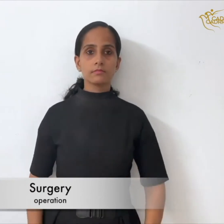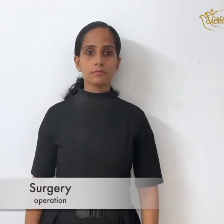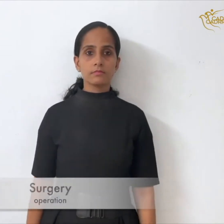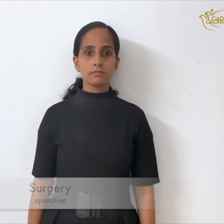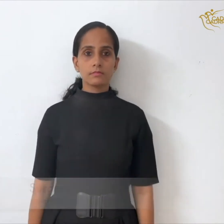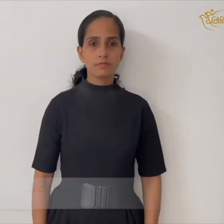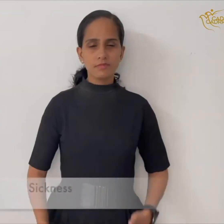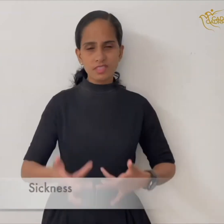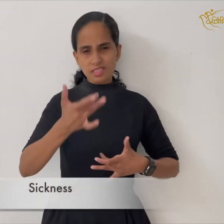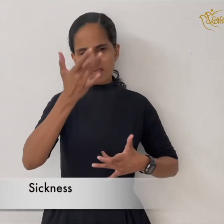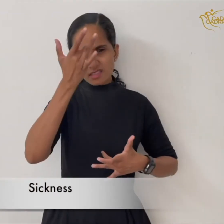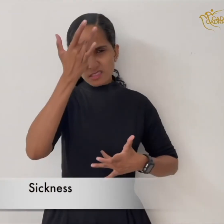sickness